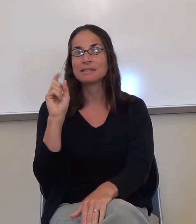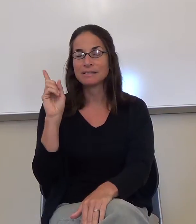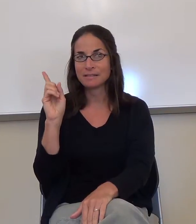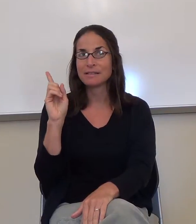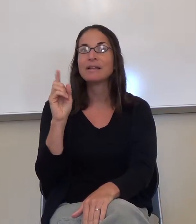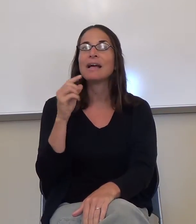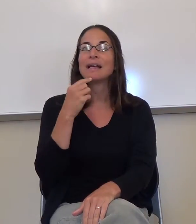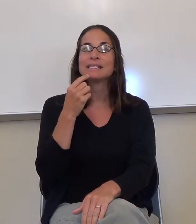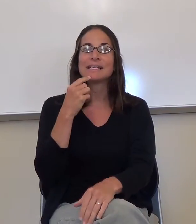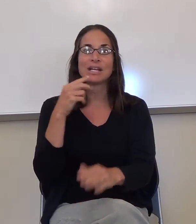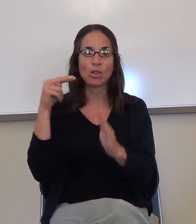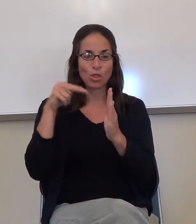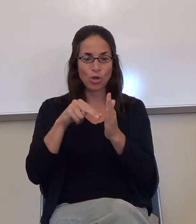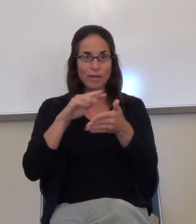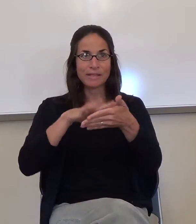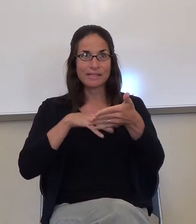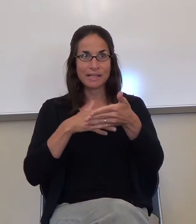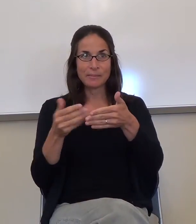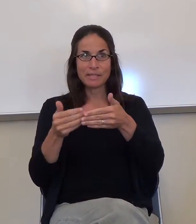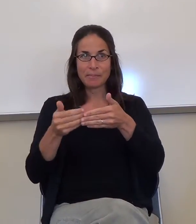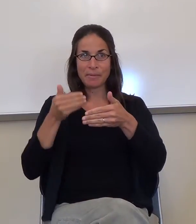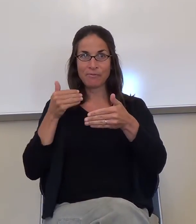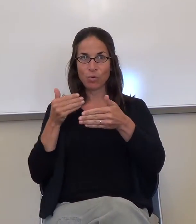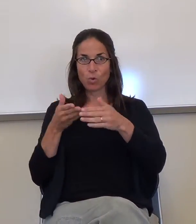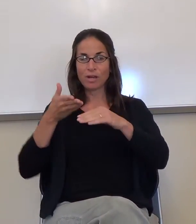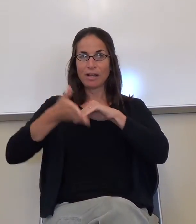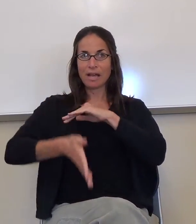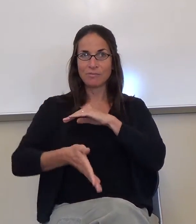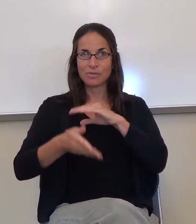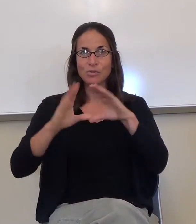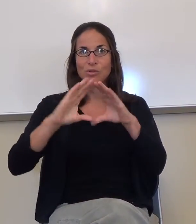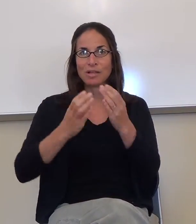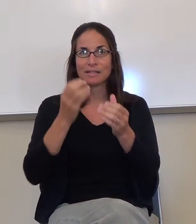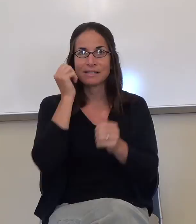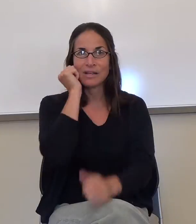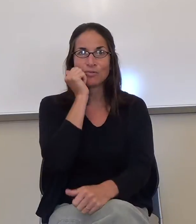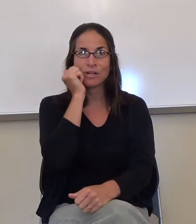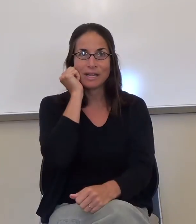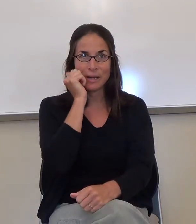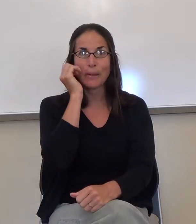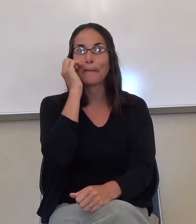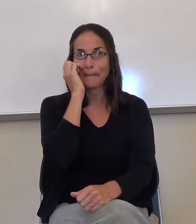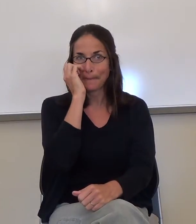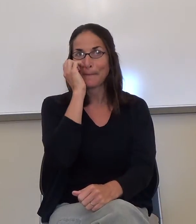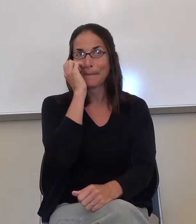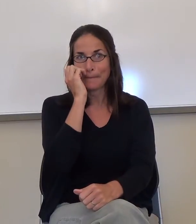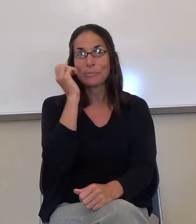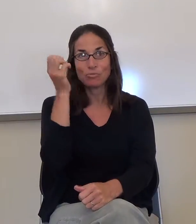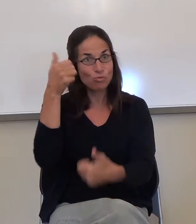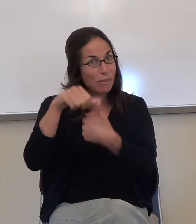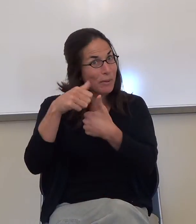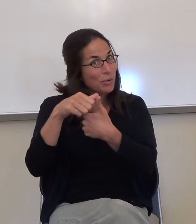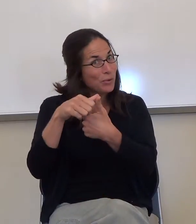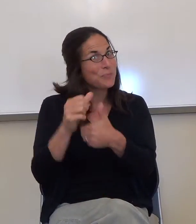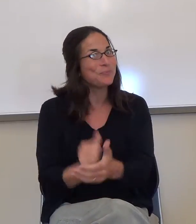at the syllabus before and after class every day, right? Remember that? Those were the directions.